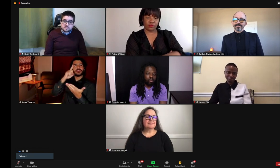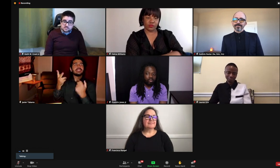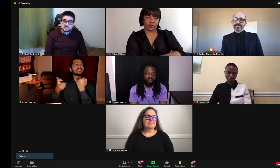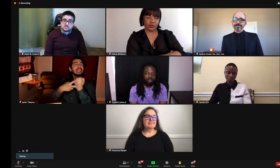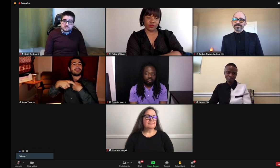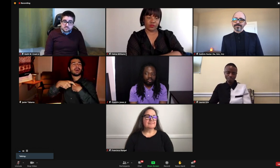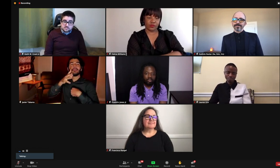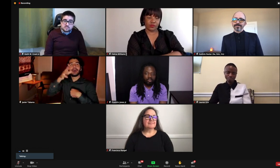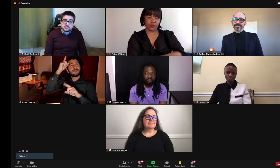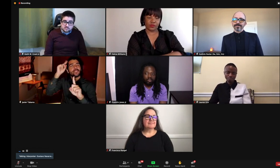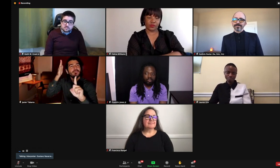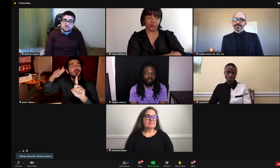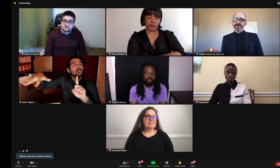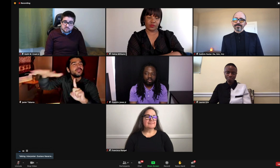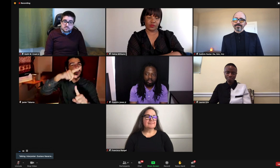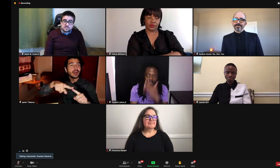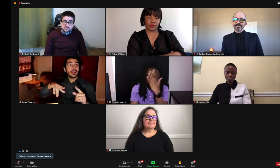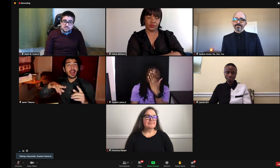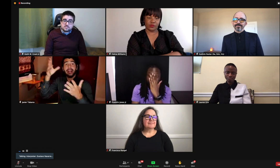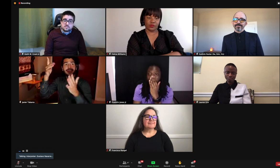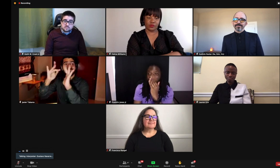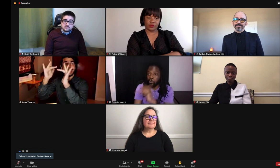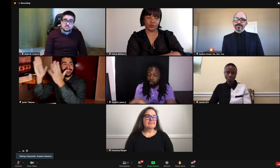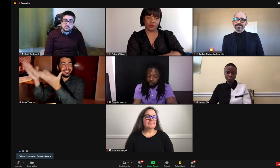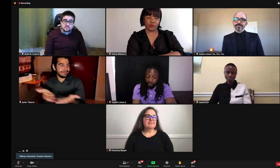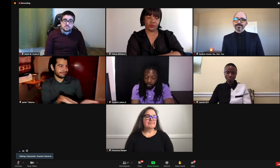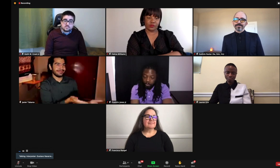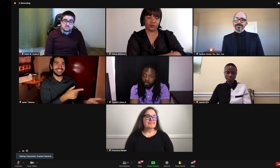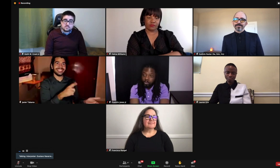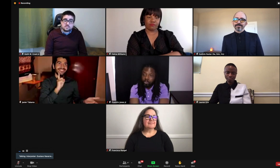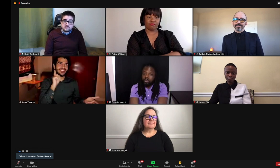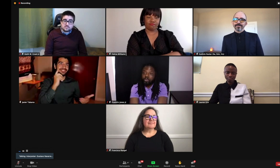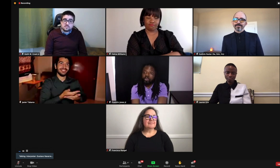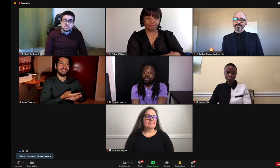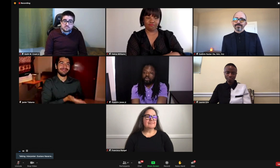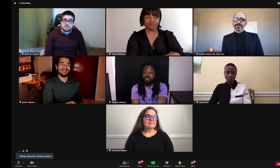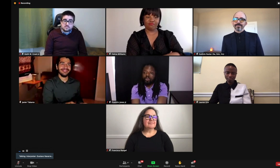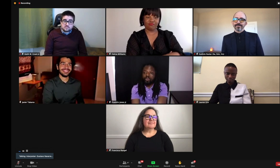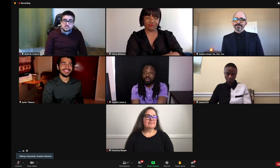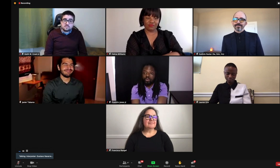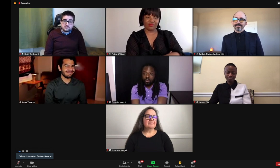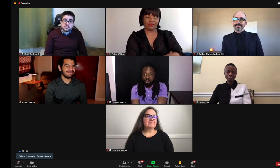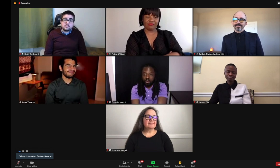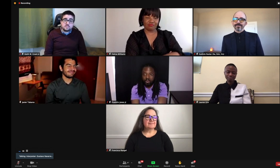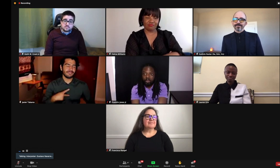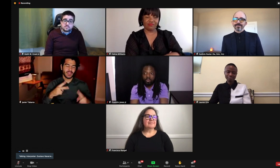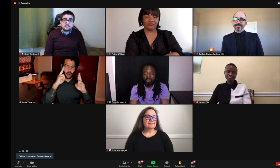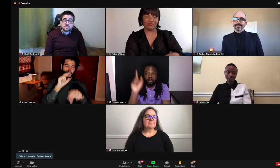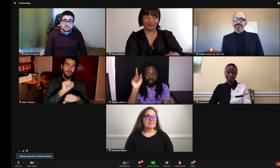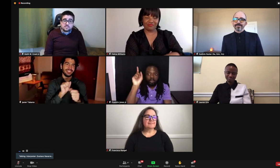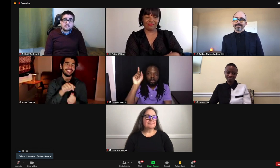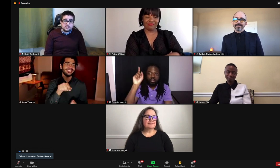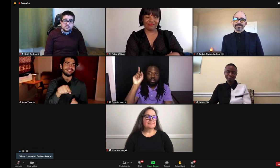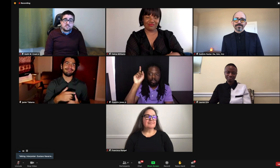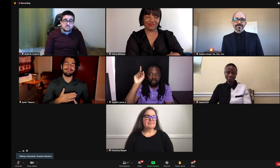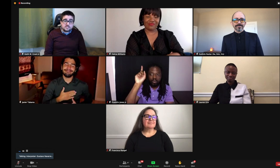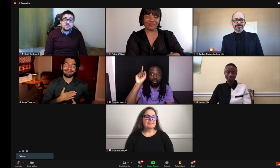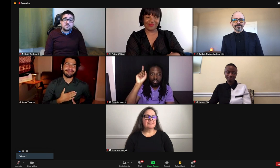Here on the web, it's going to save time for hearing parents. They can just go online and find incredible resources for the deaf children.